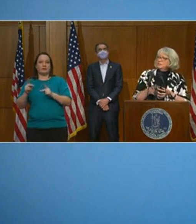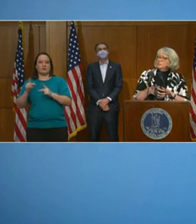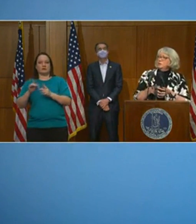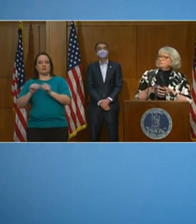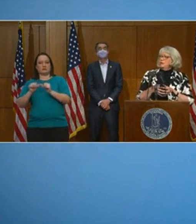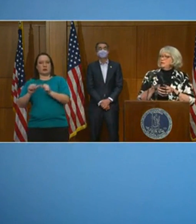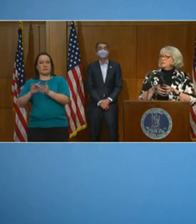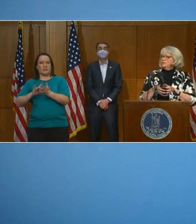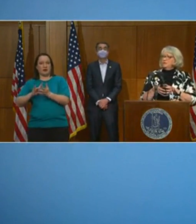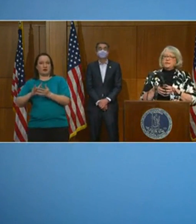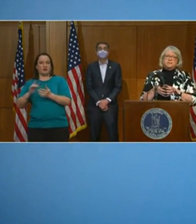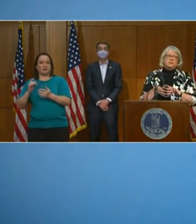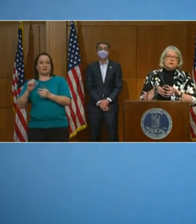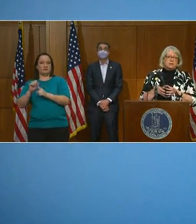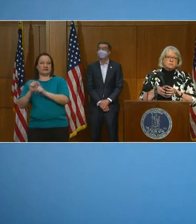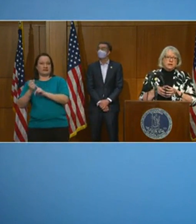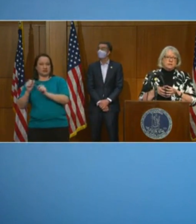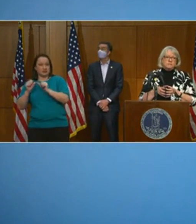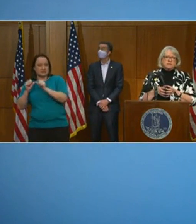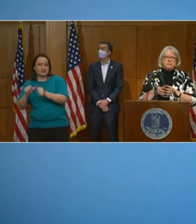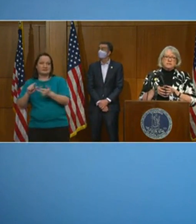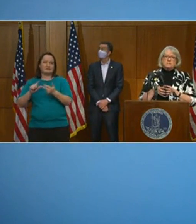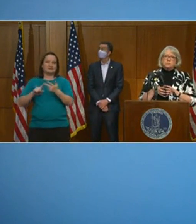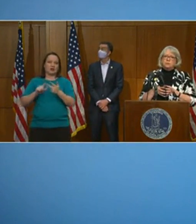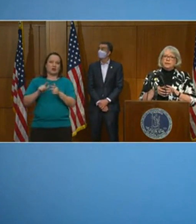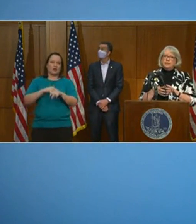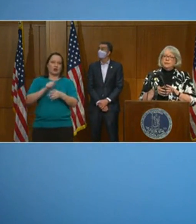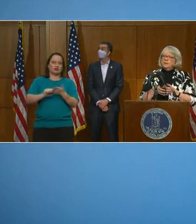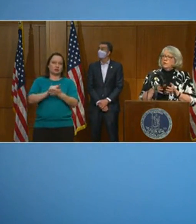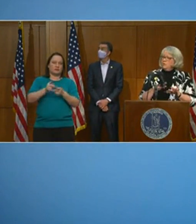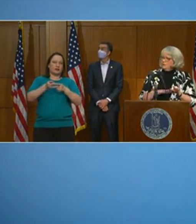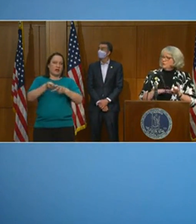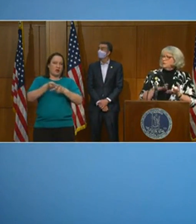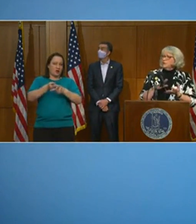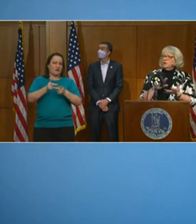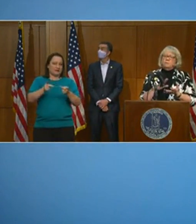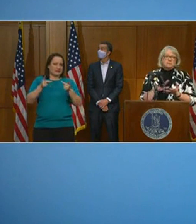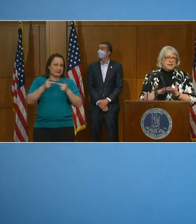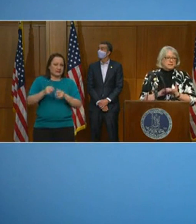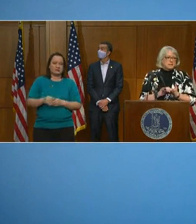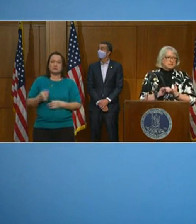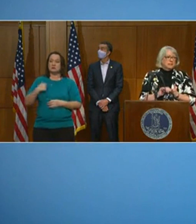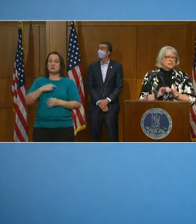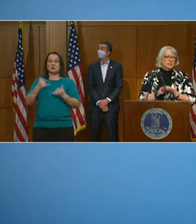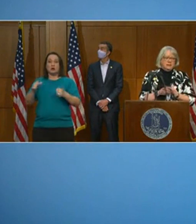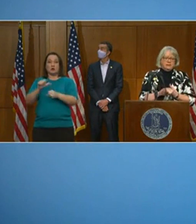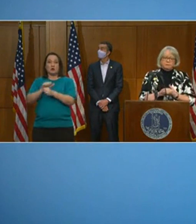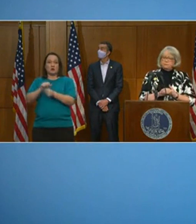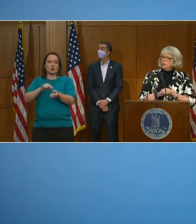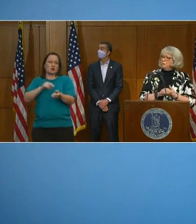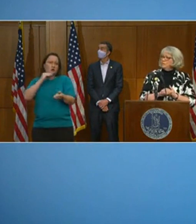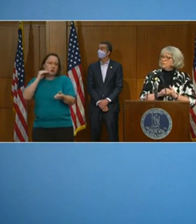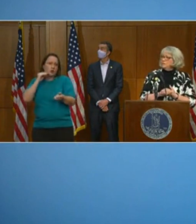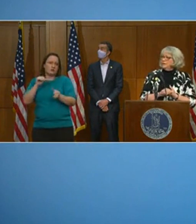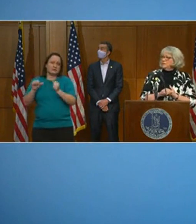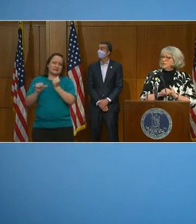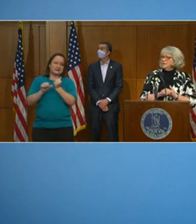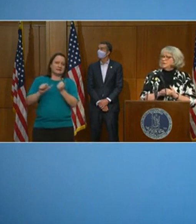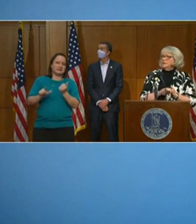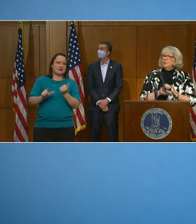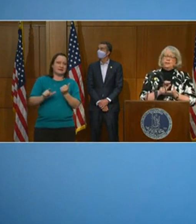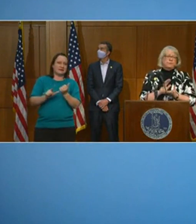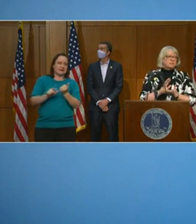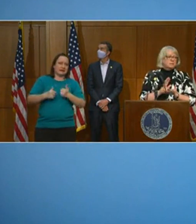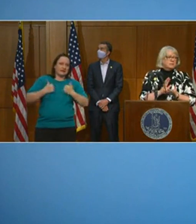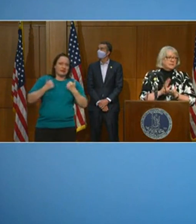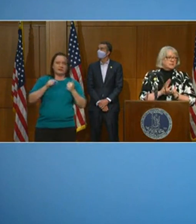process of doing point prevalence surveys and long term care facilities. We're working with the nursing homes and assisted living getting those point prevalence surveys done.